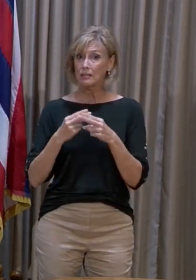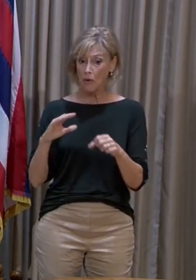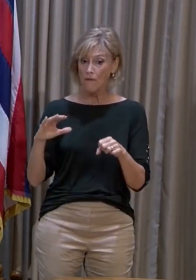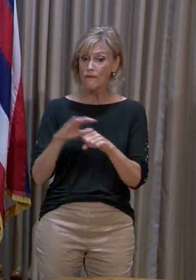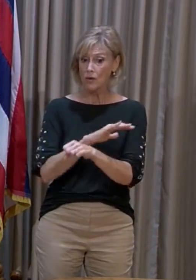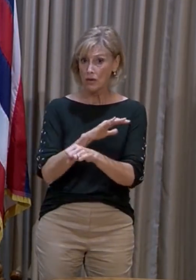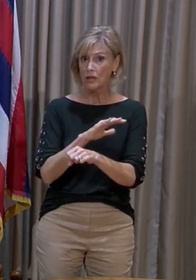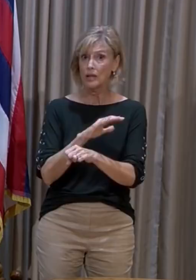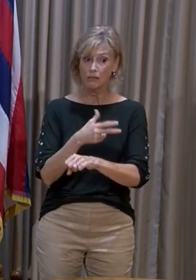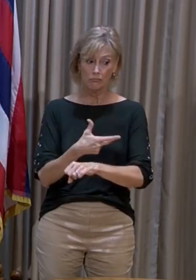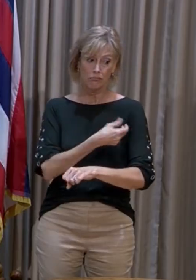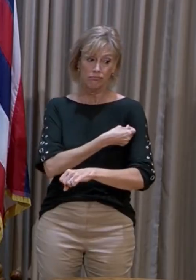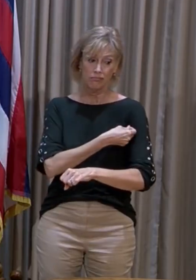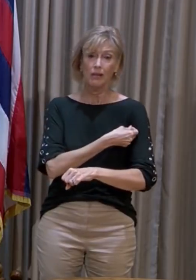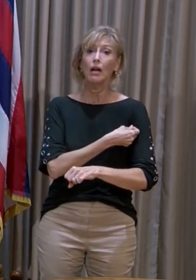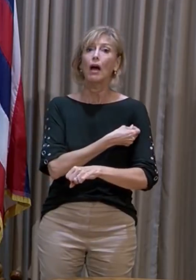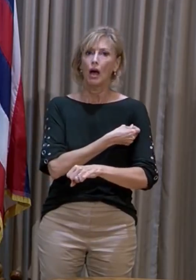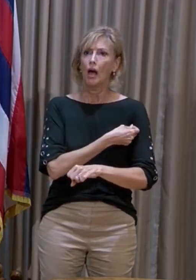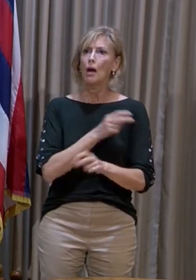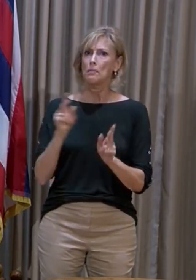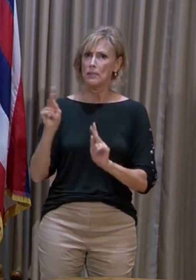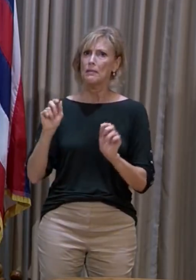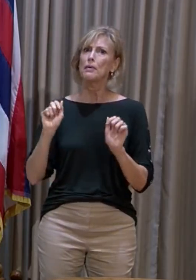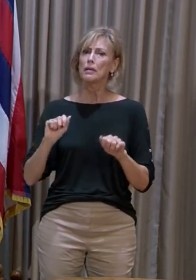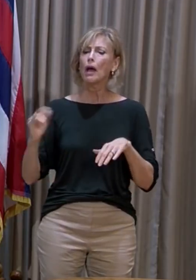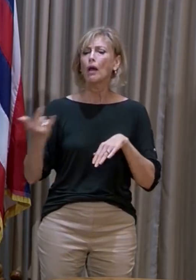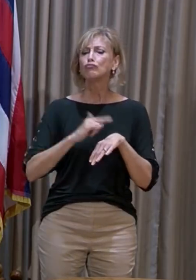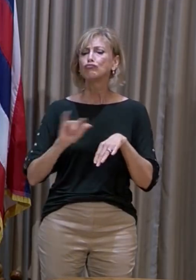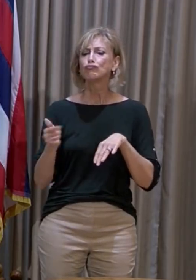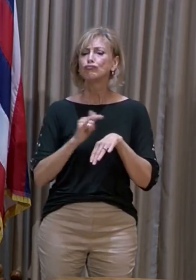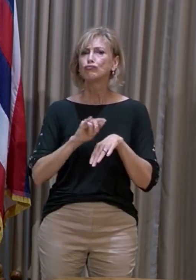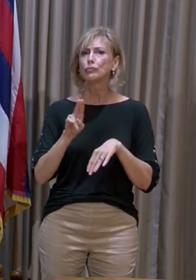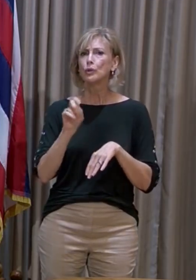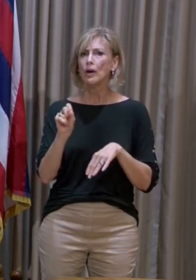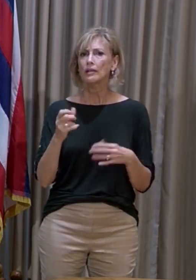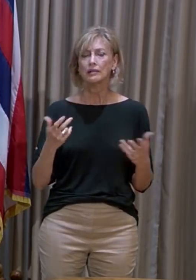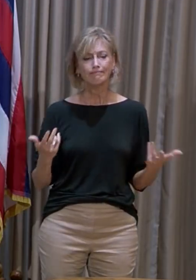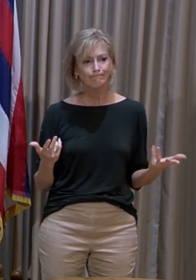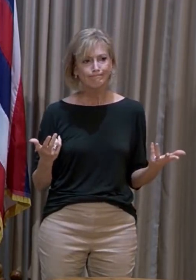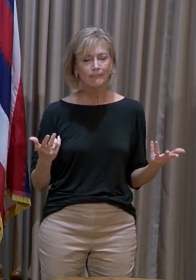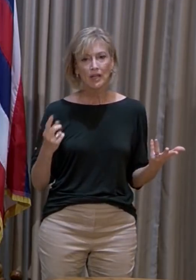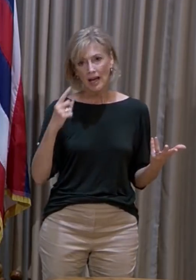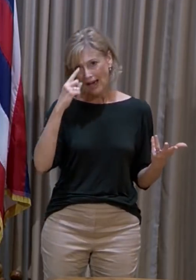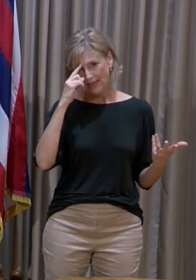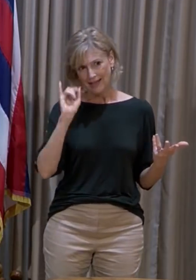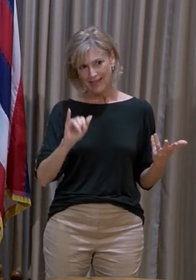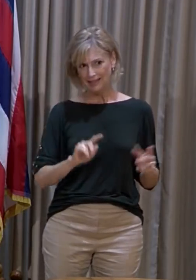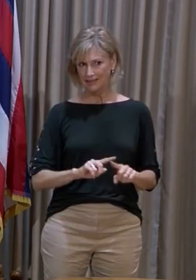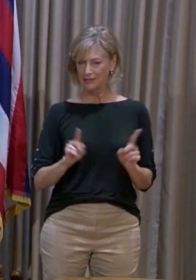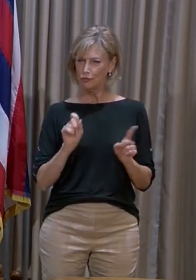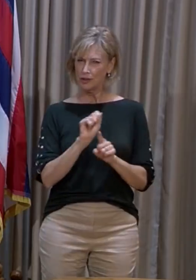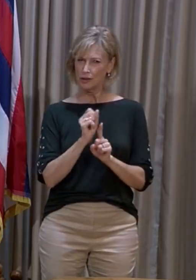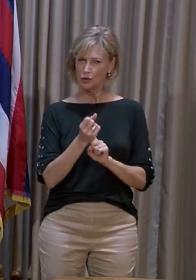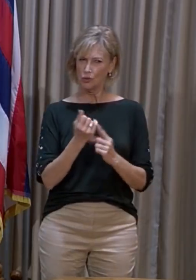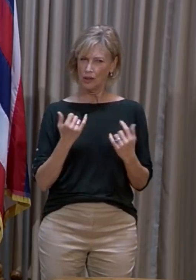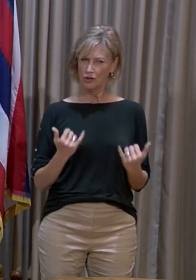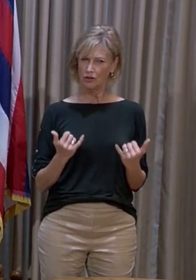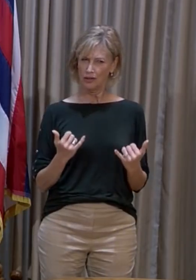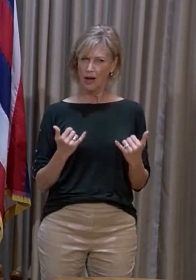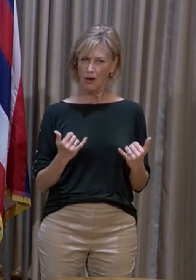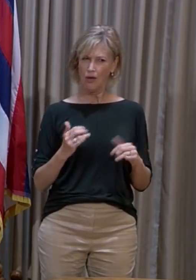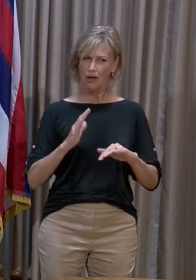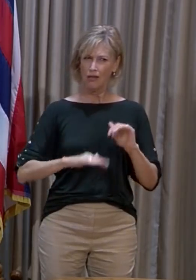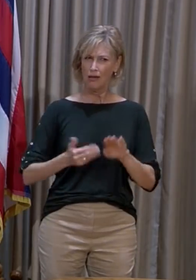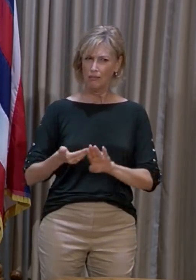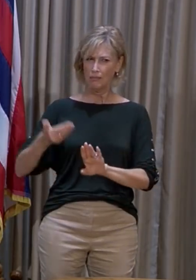individuals being able to travel domestically. I think that that's the different situation that we currently